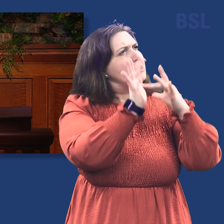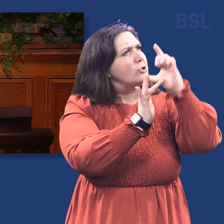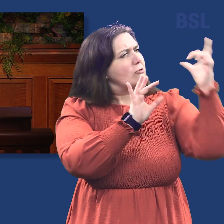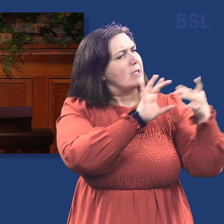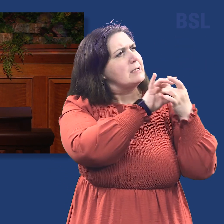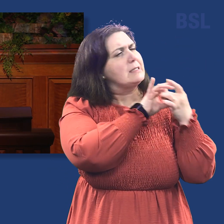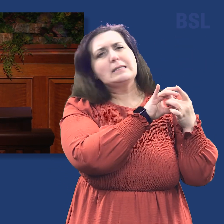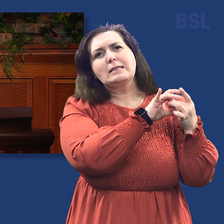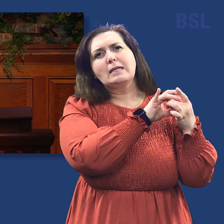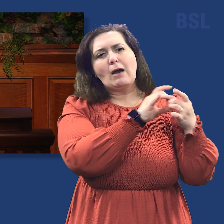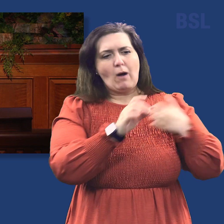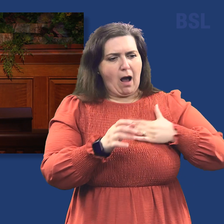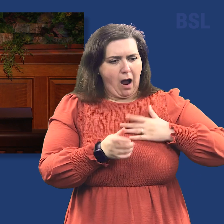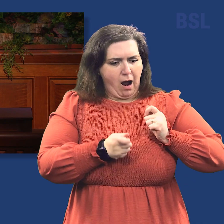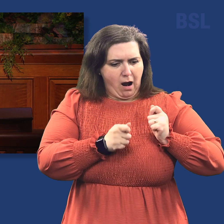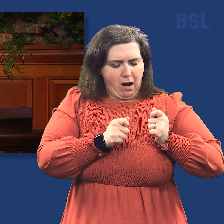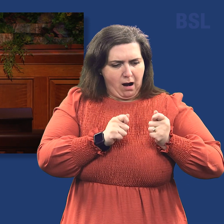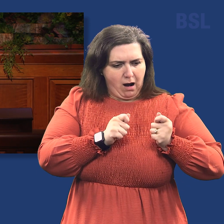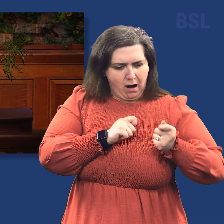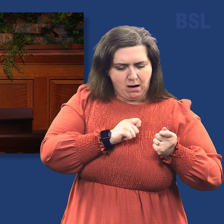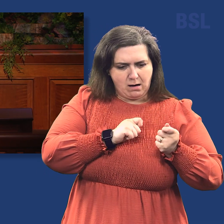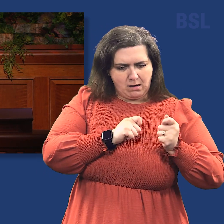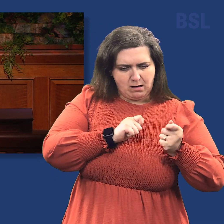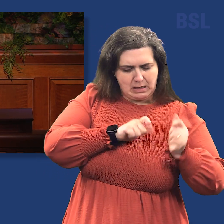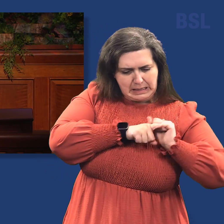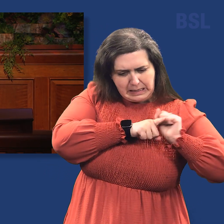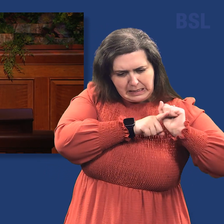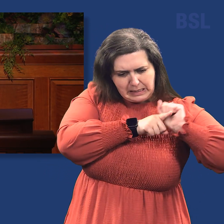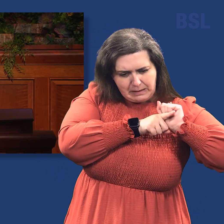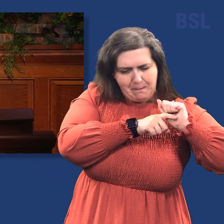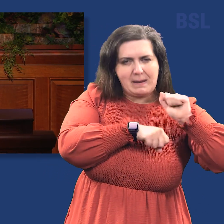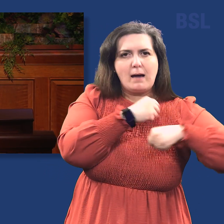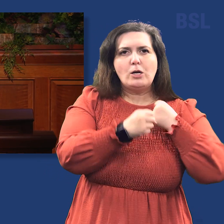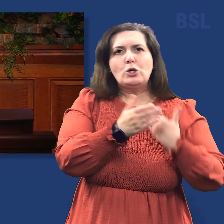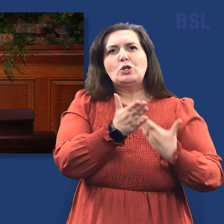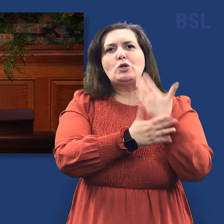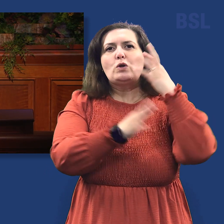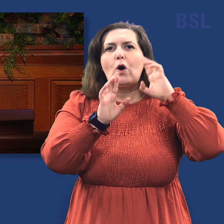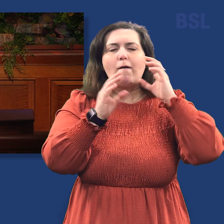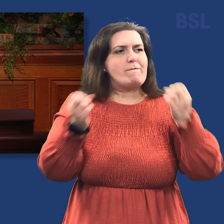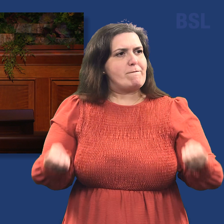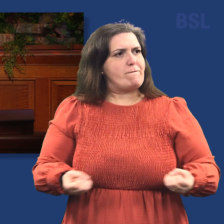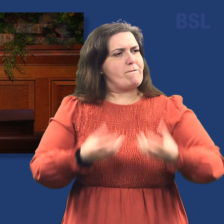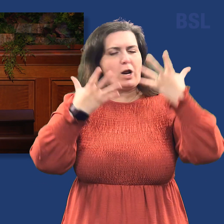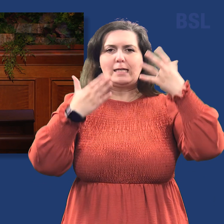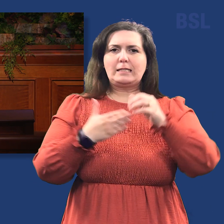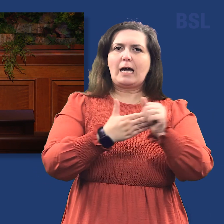In our brokenhearted reaching and yoking, we receive new hope and fresh guidance through the Holy Ghost.